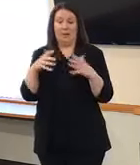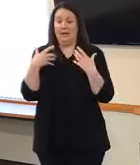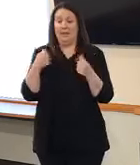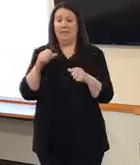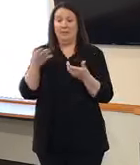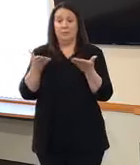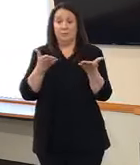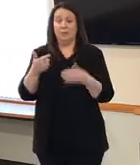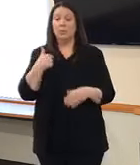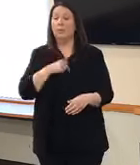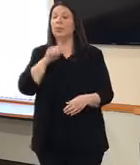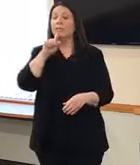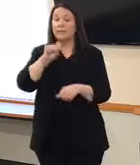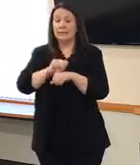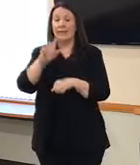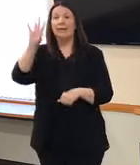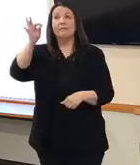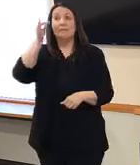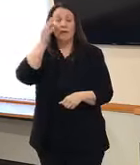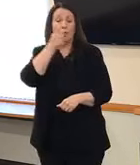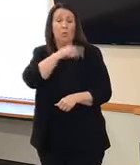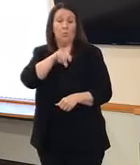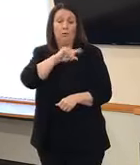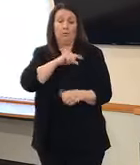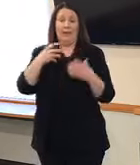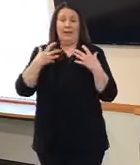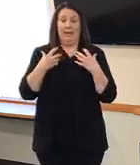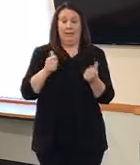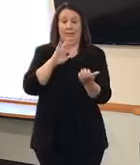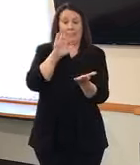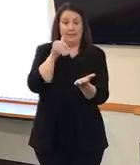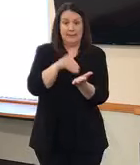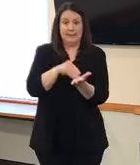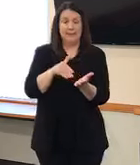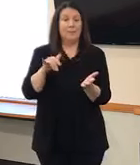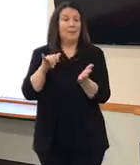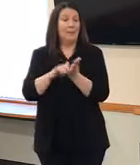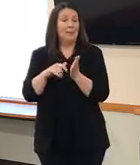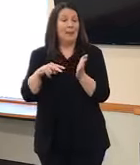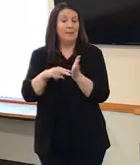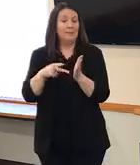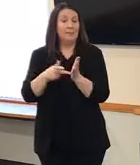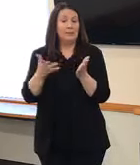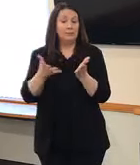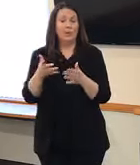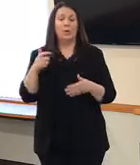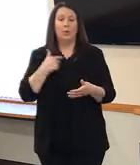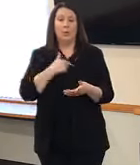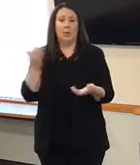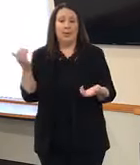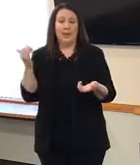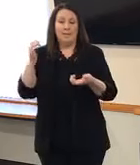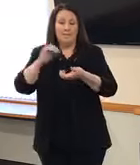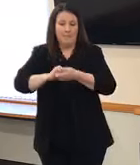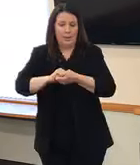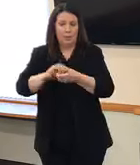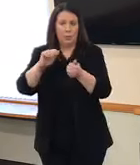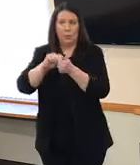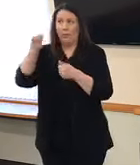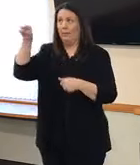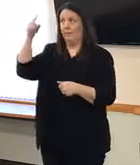We are indeed a federally qualified health center, so what that means is that we partner with the government